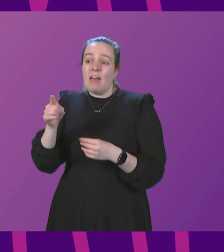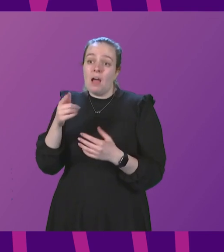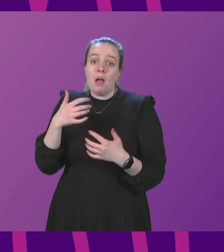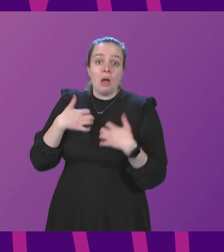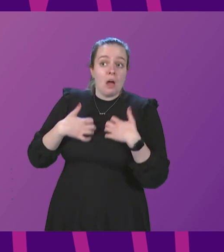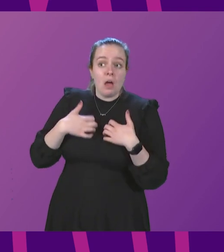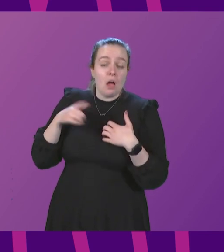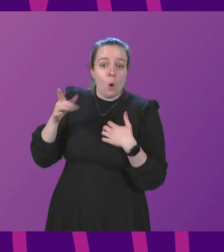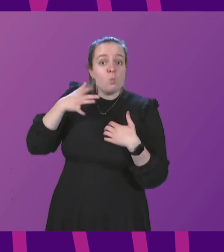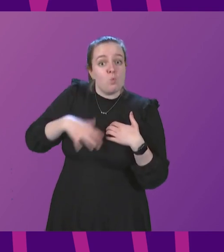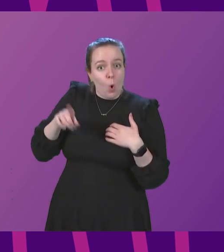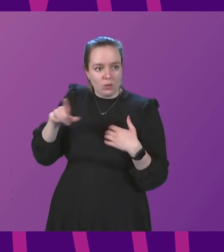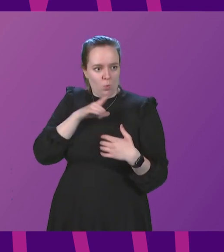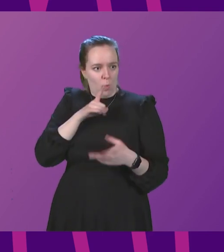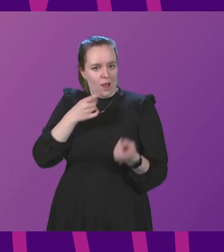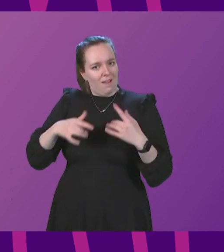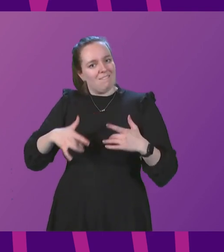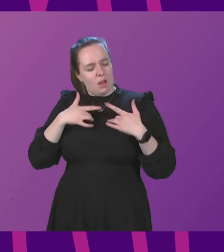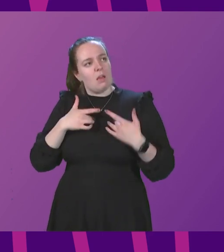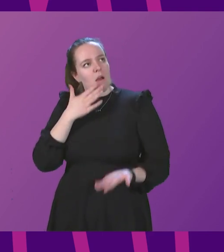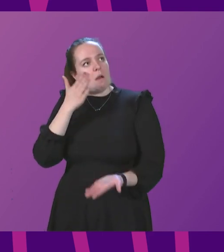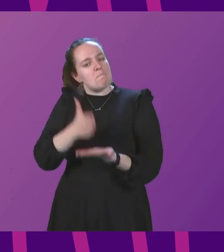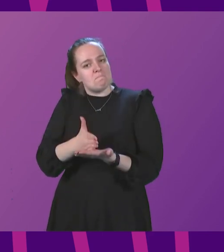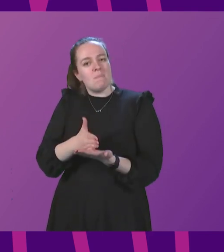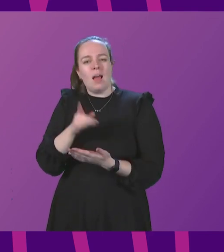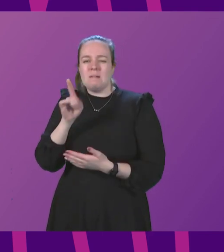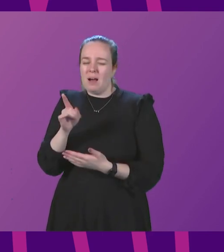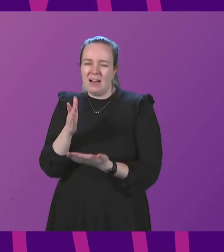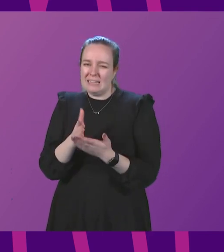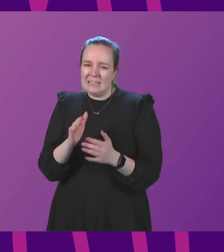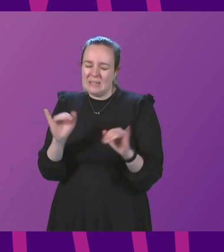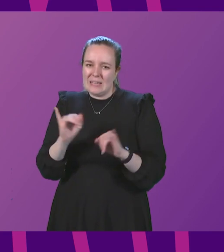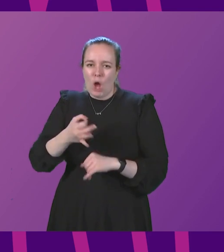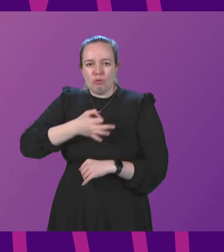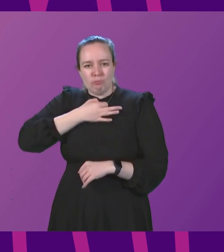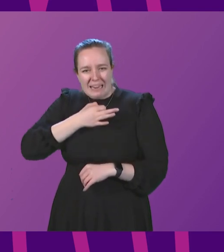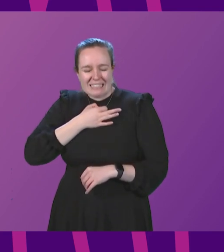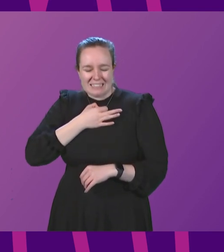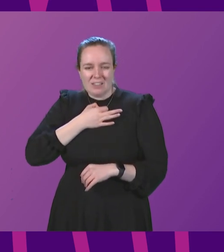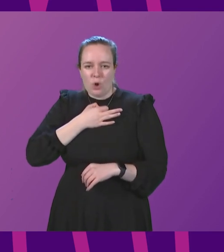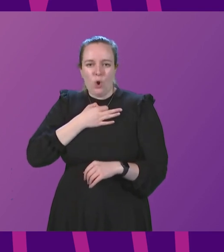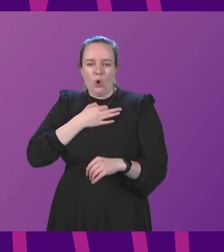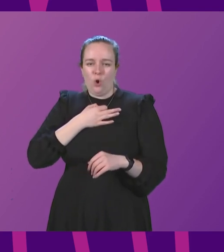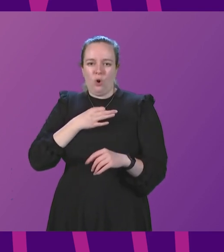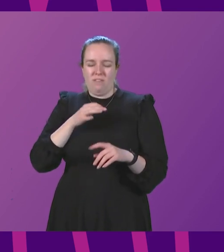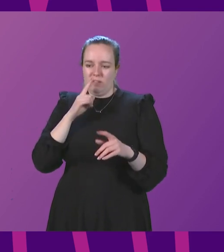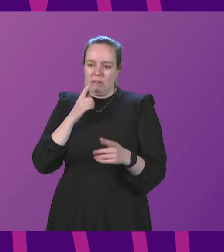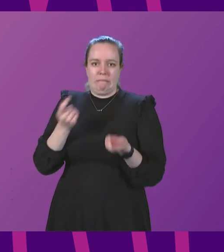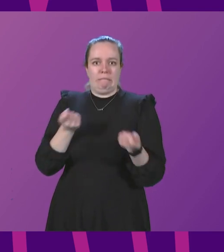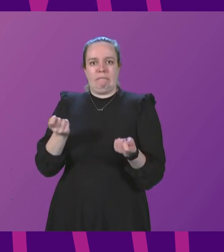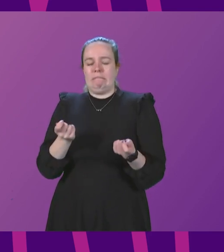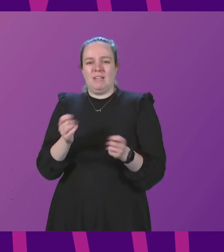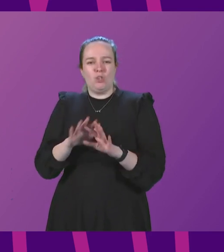attractive because of the certainty they appear to provide, but they pose a very significant risk of both under- and over-reaction.